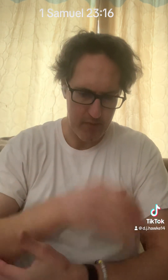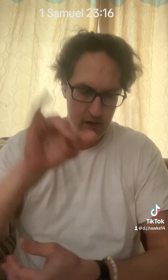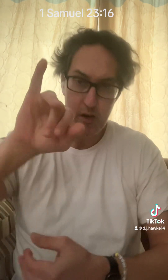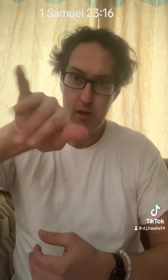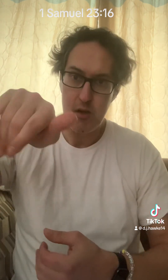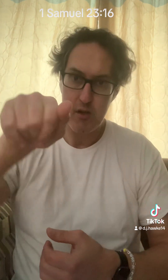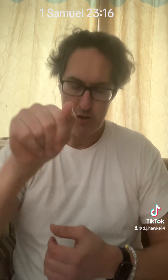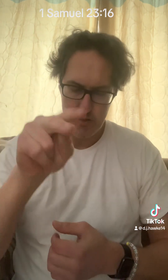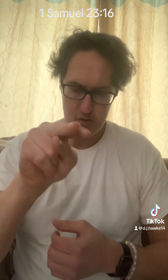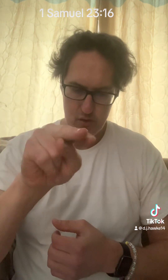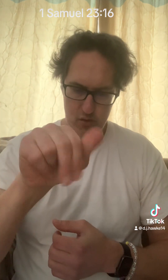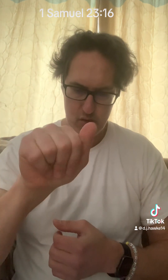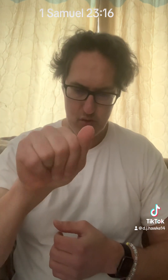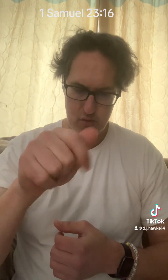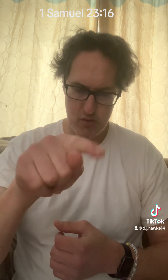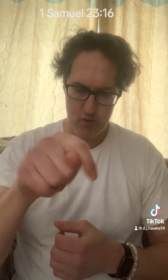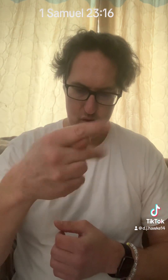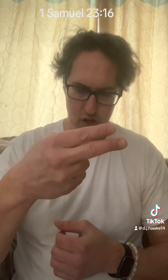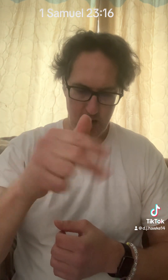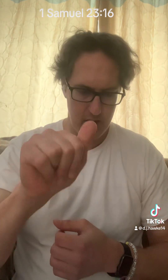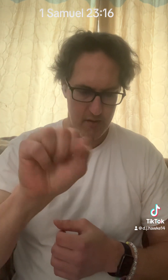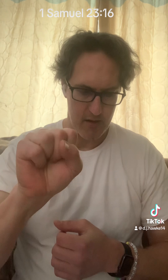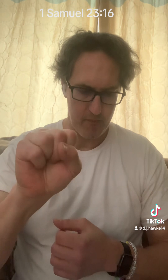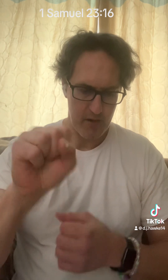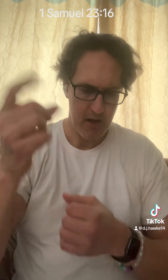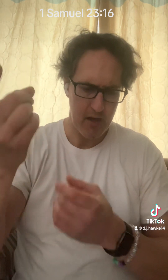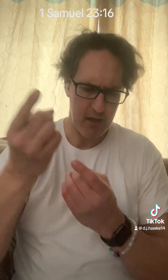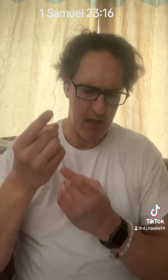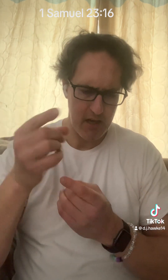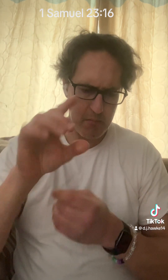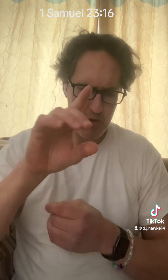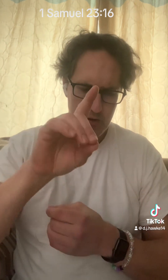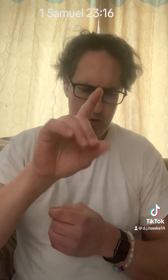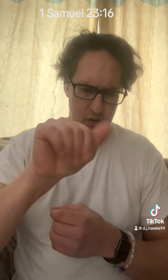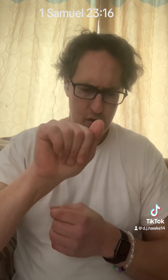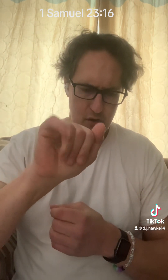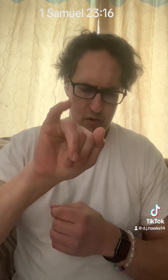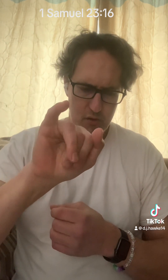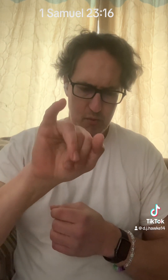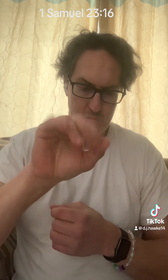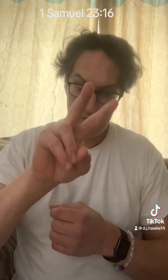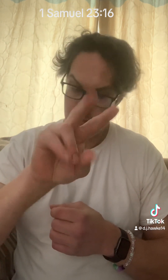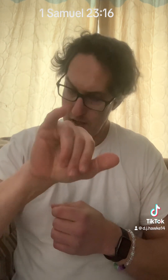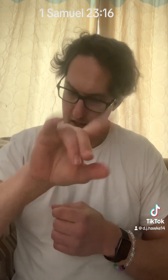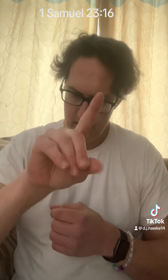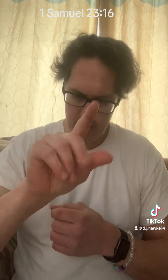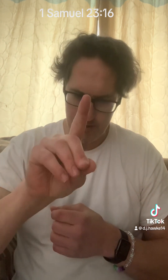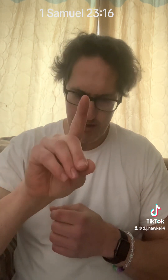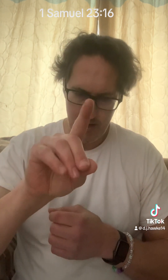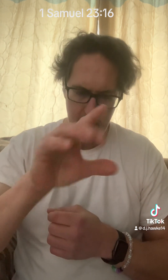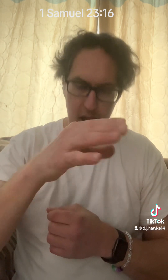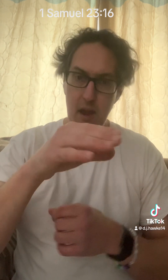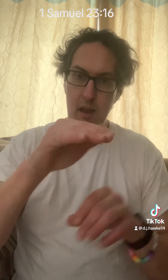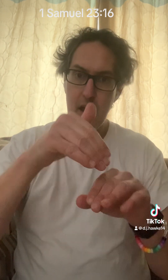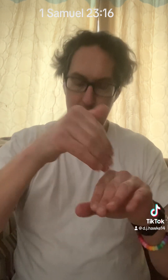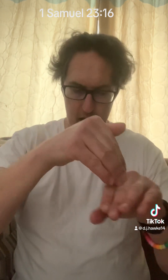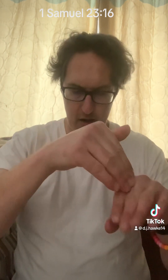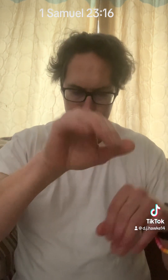Jonathan, came to David at